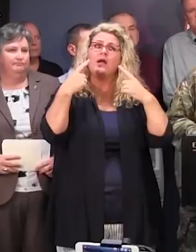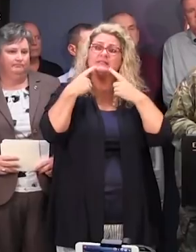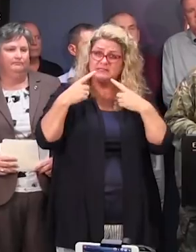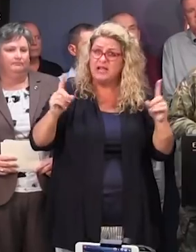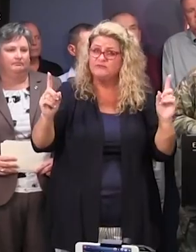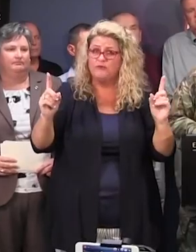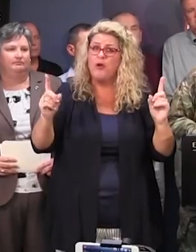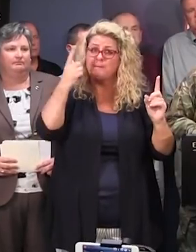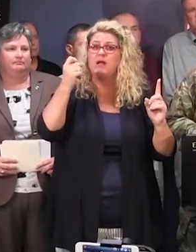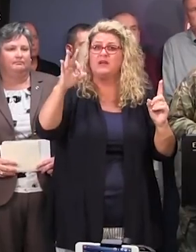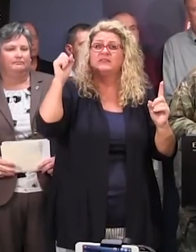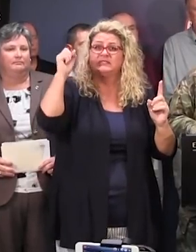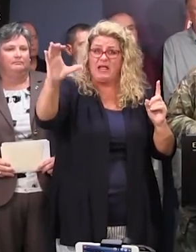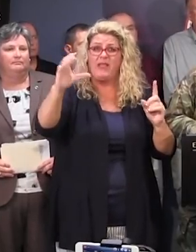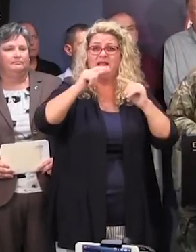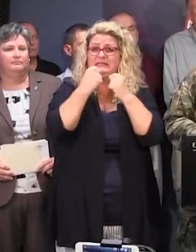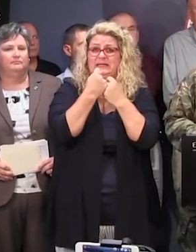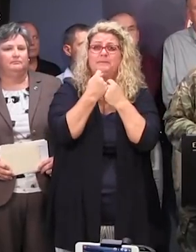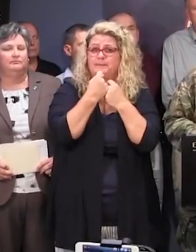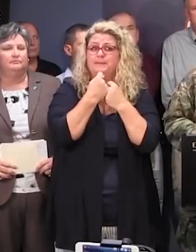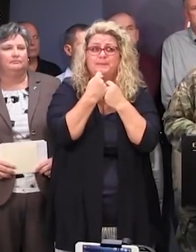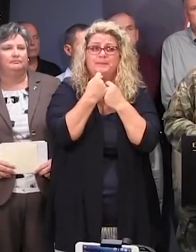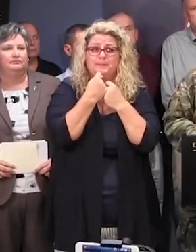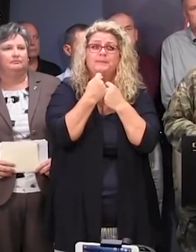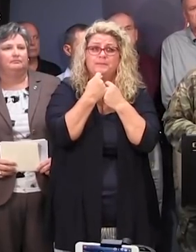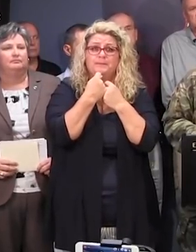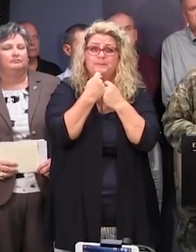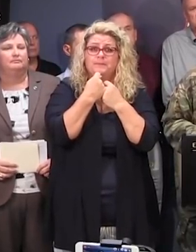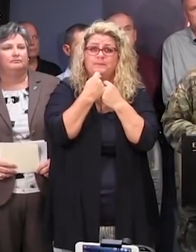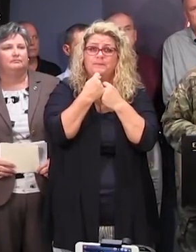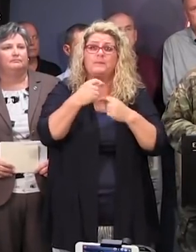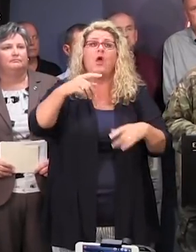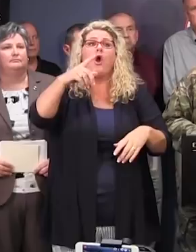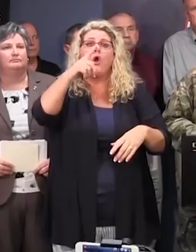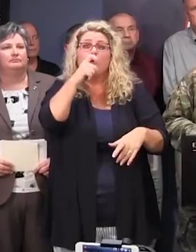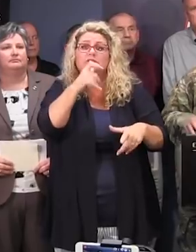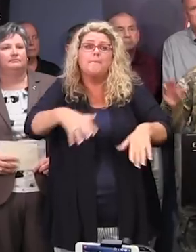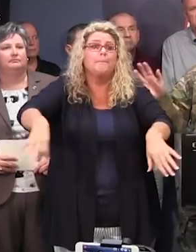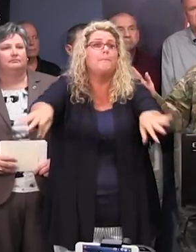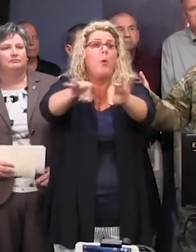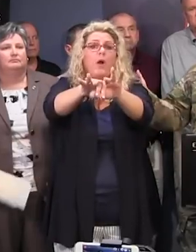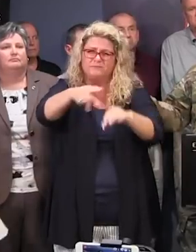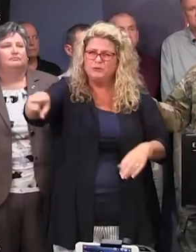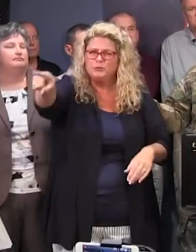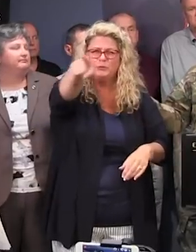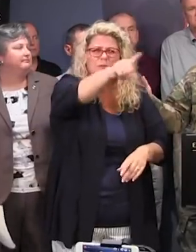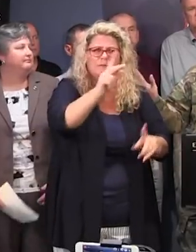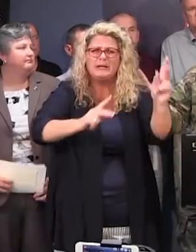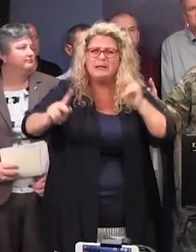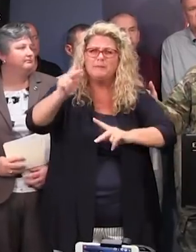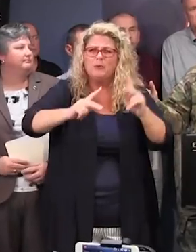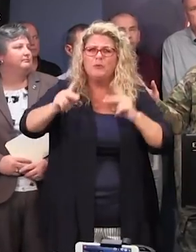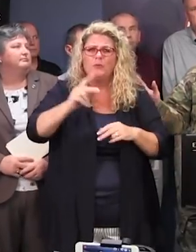South Carolina. And Team South Carolina, the most important members are the citizens of the state. The group back